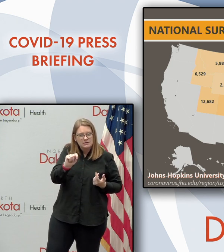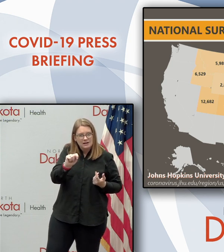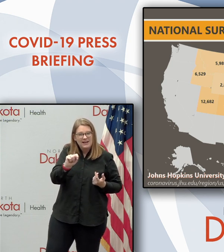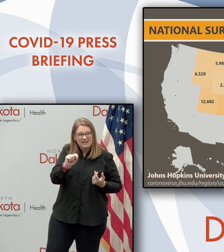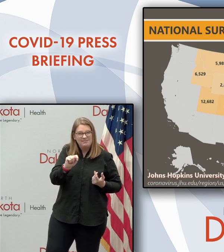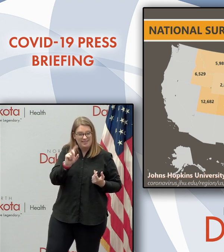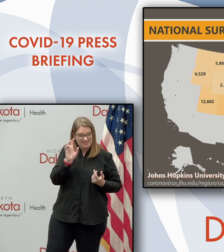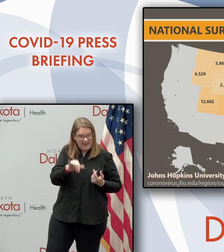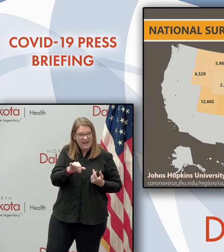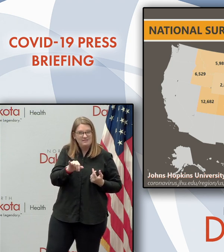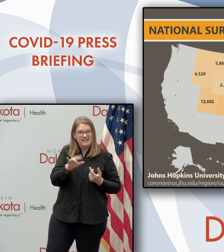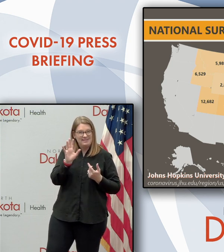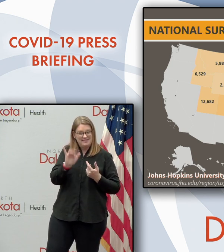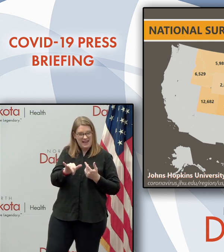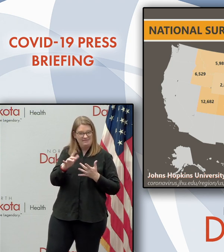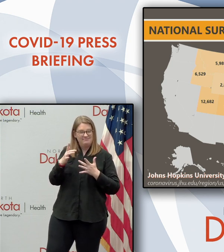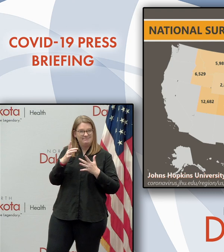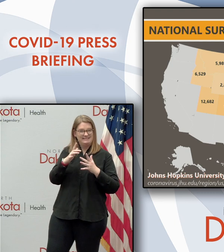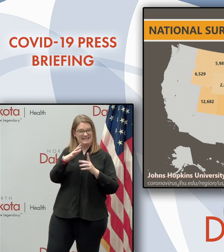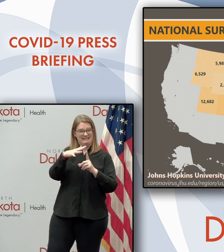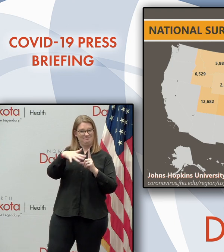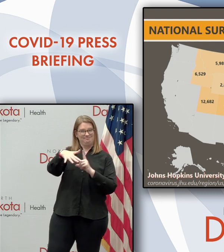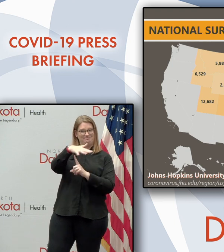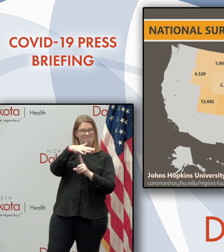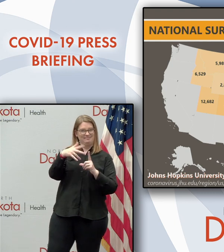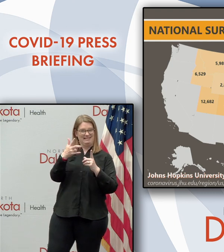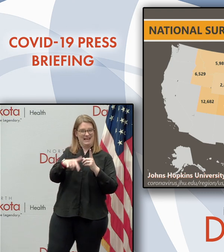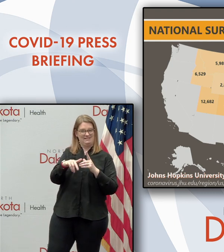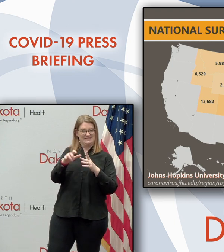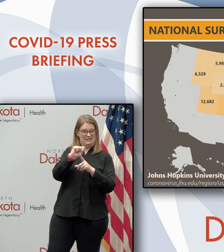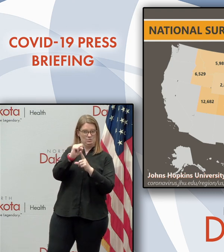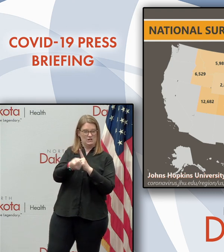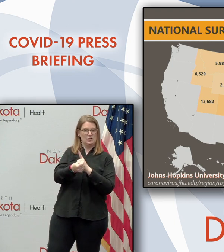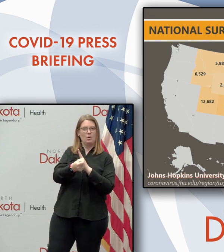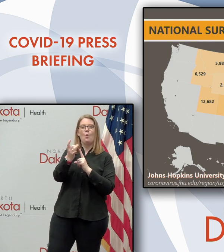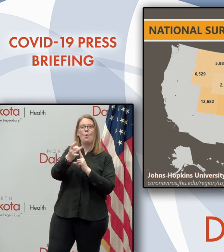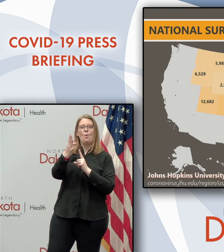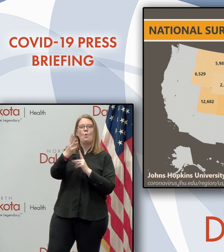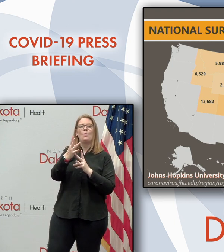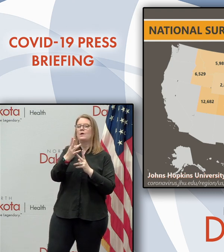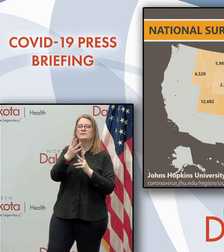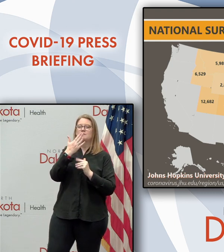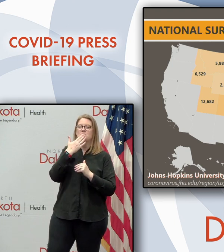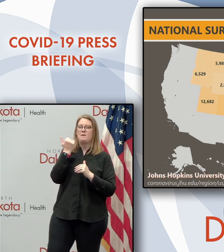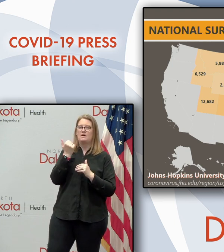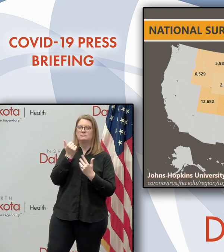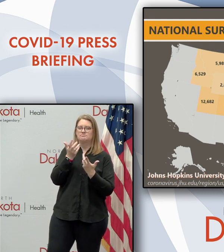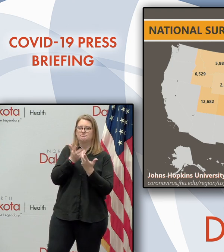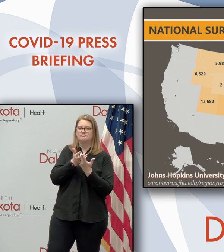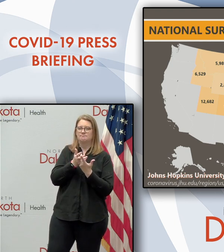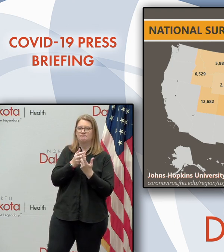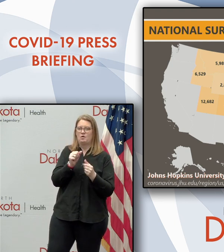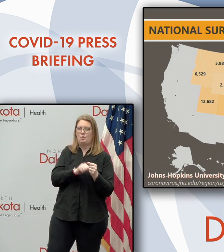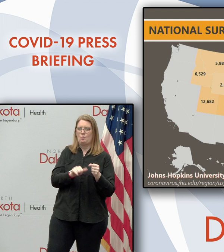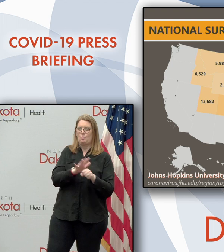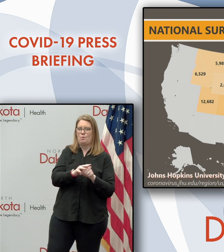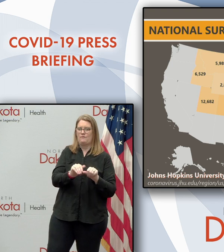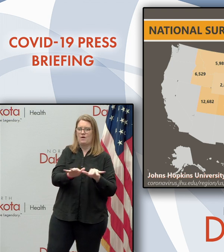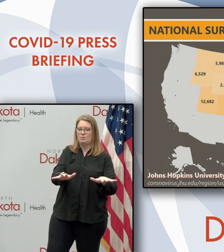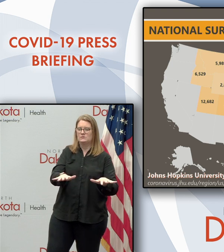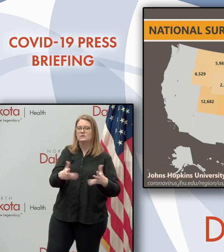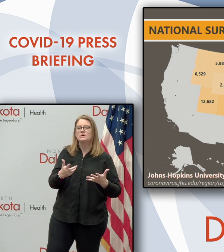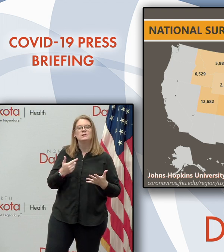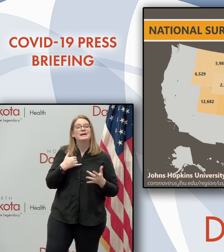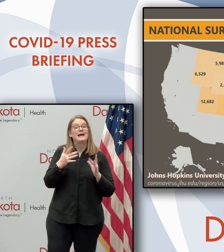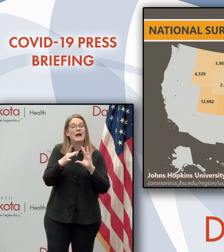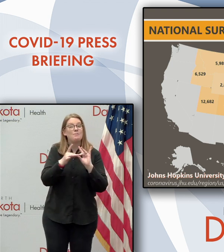an ideal transmission environment for coronavirus. So again, I mentioned this environment because